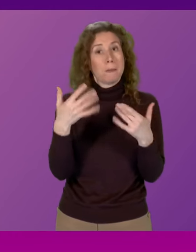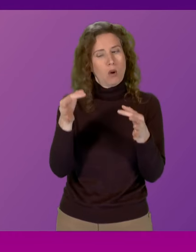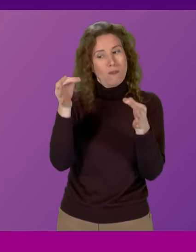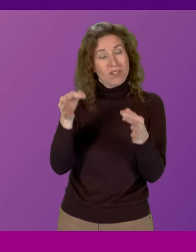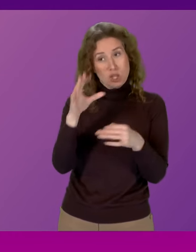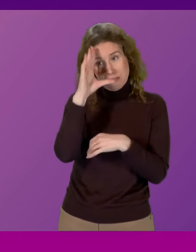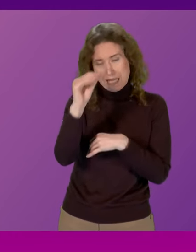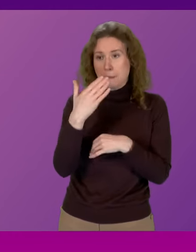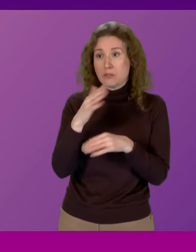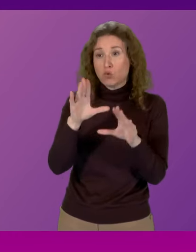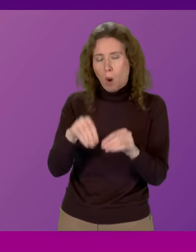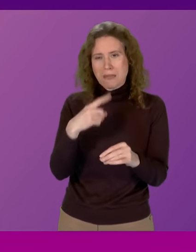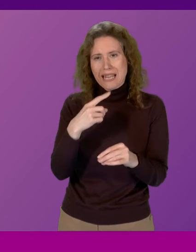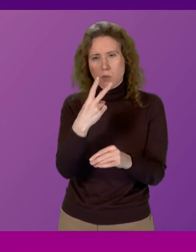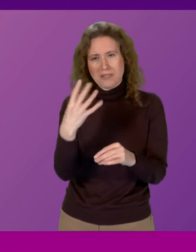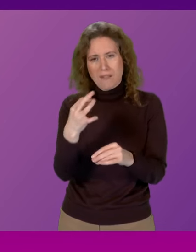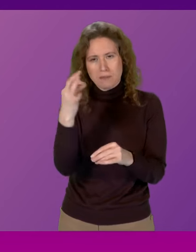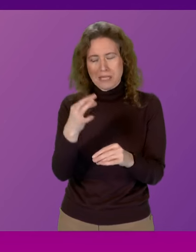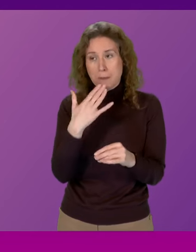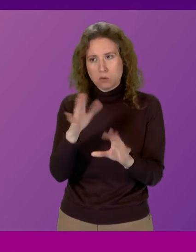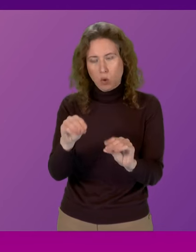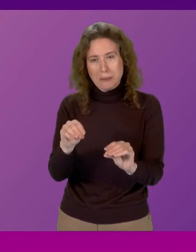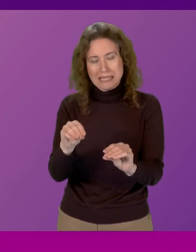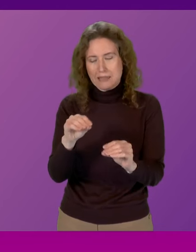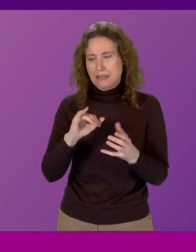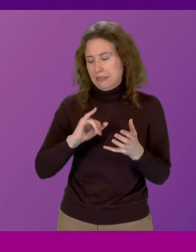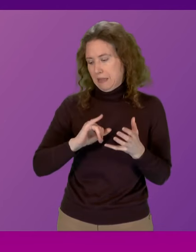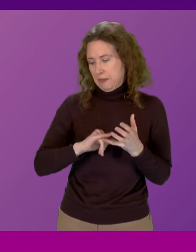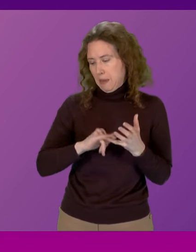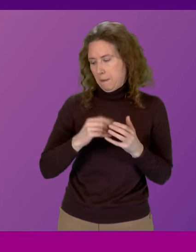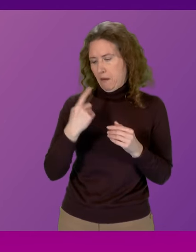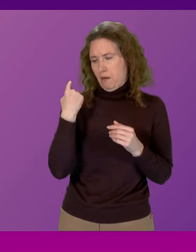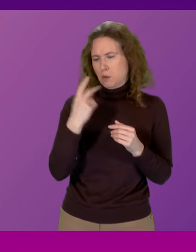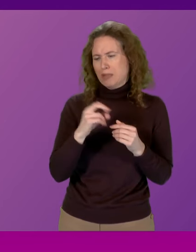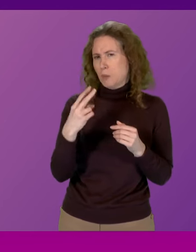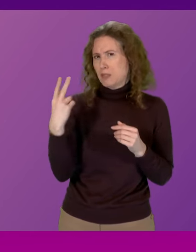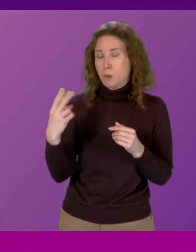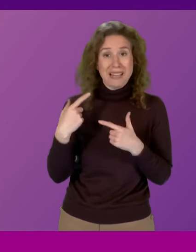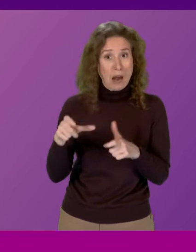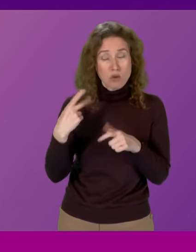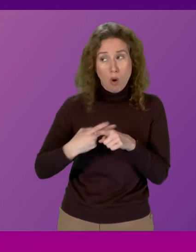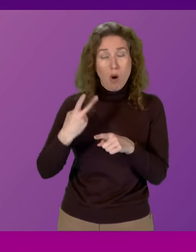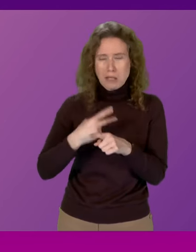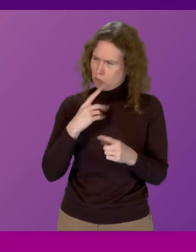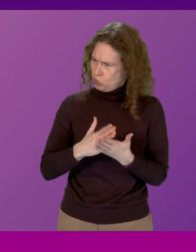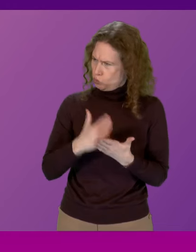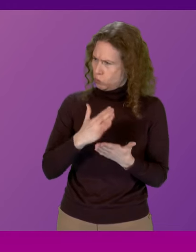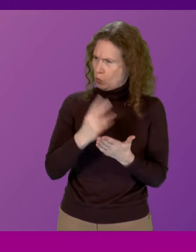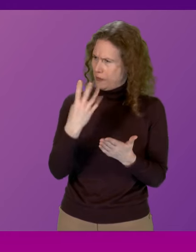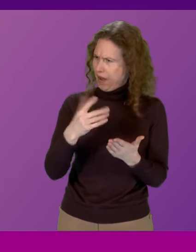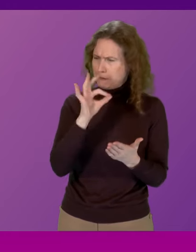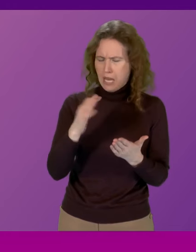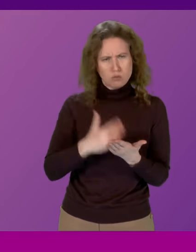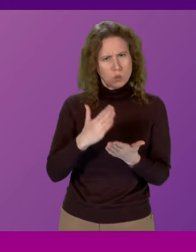to stop using the misleading figure on the 28th September 2022 but continued to state it as truth until at least